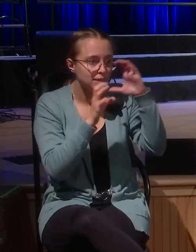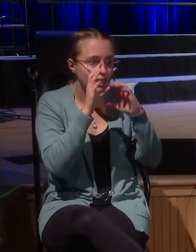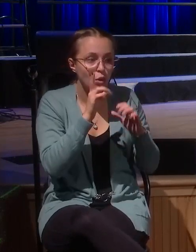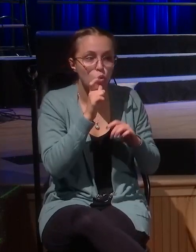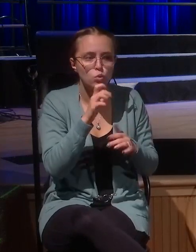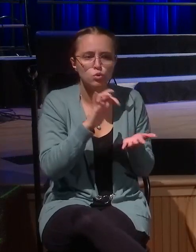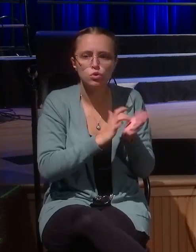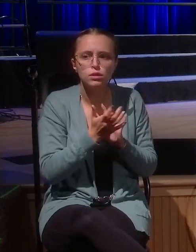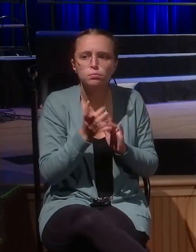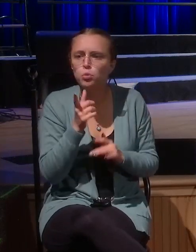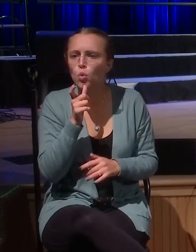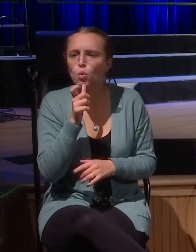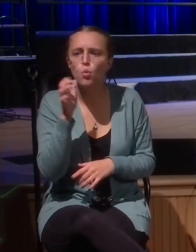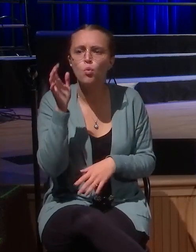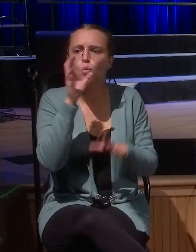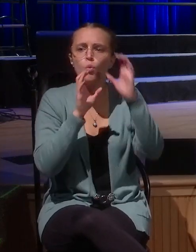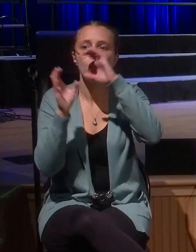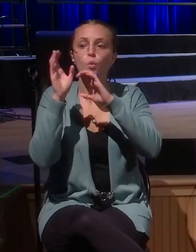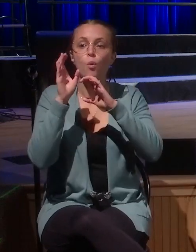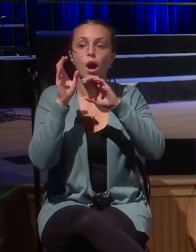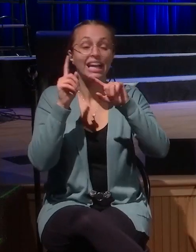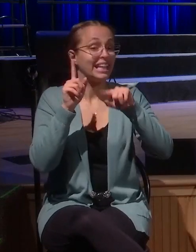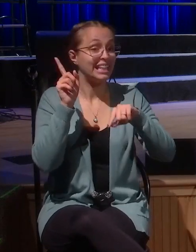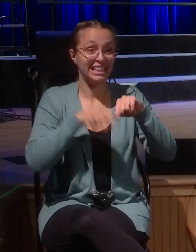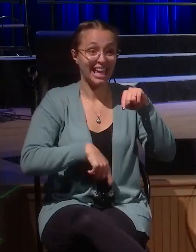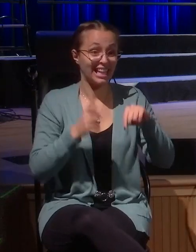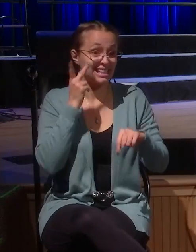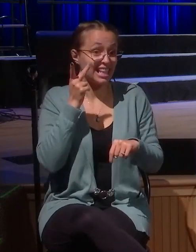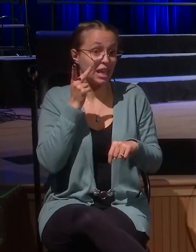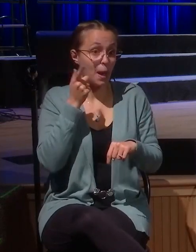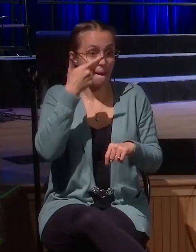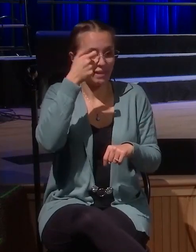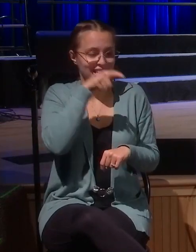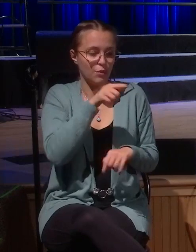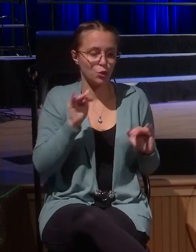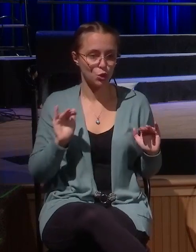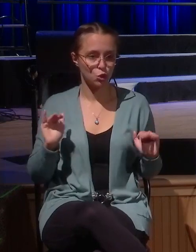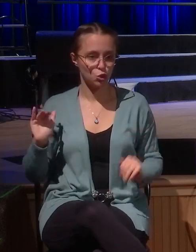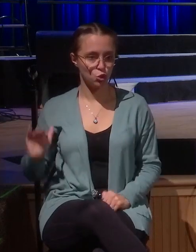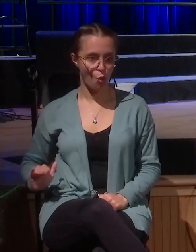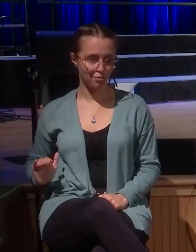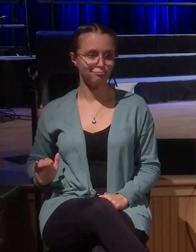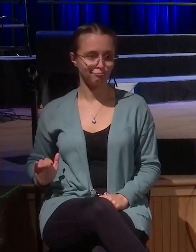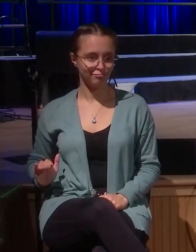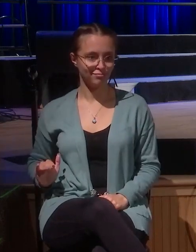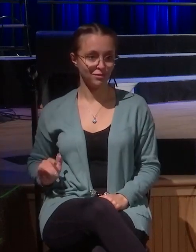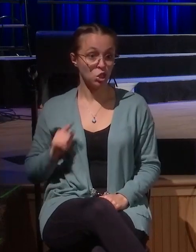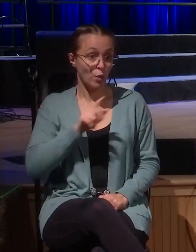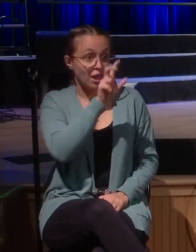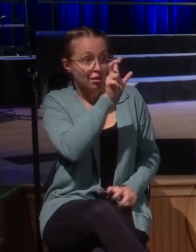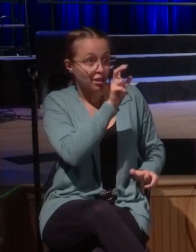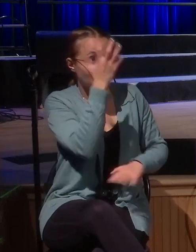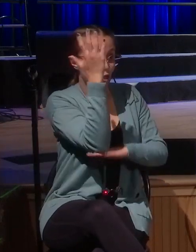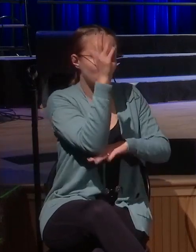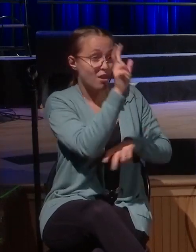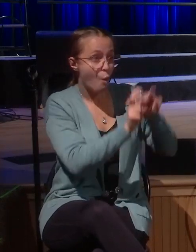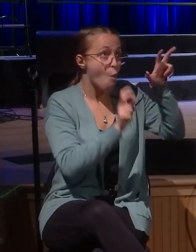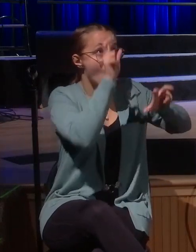because he was small in stature. So he ran ahead and climbed a sycamore tree to see him. For he, meaning Jesus, was